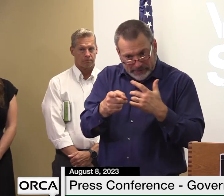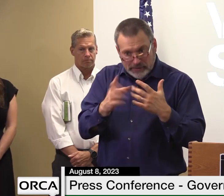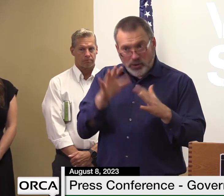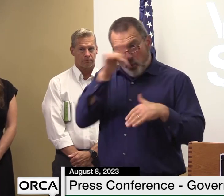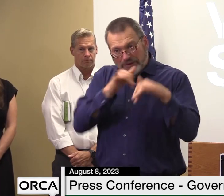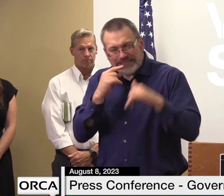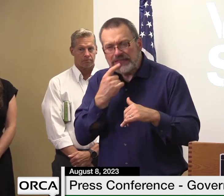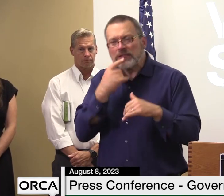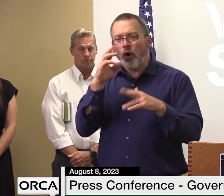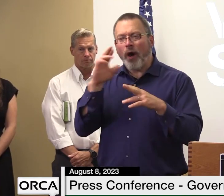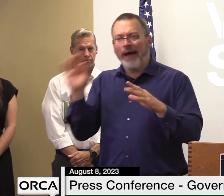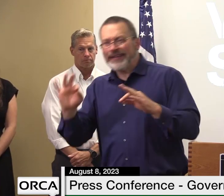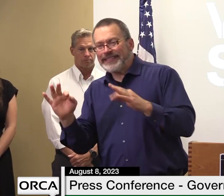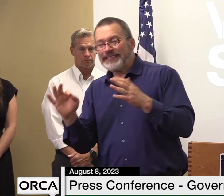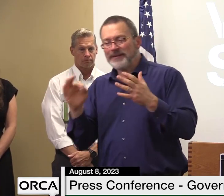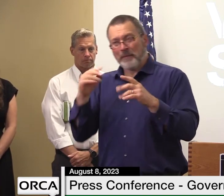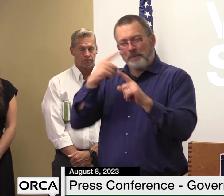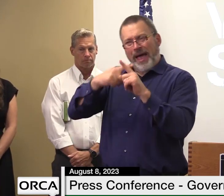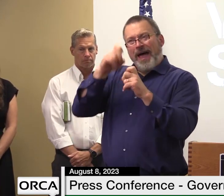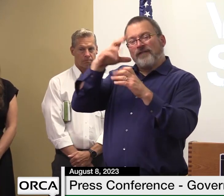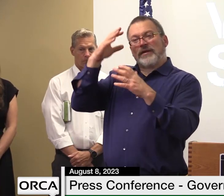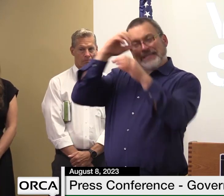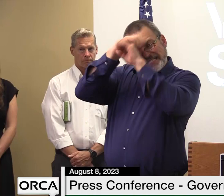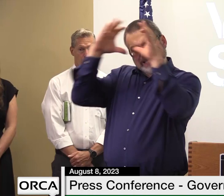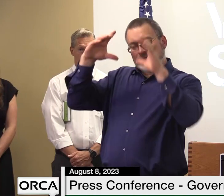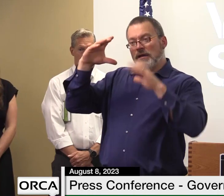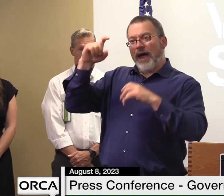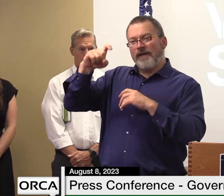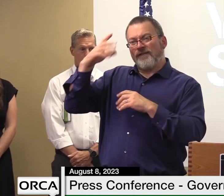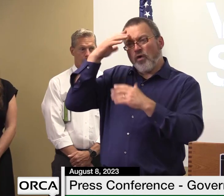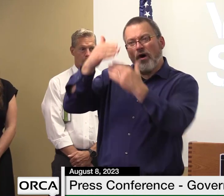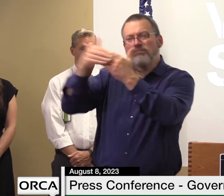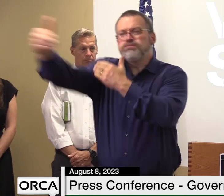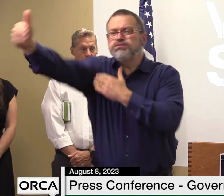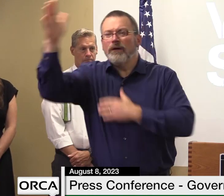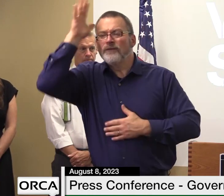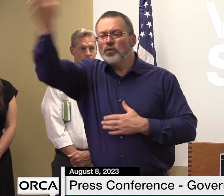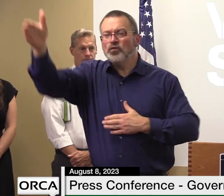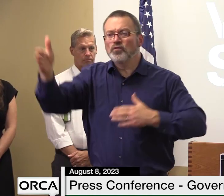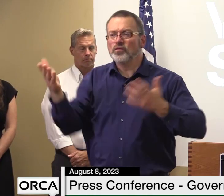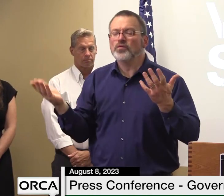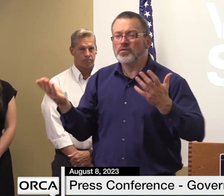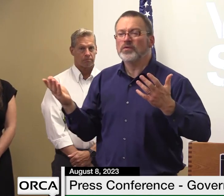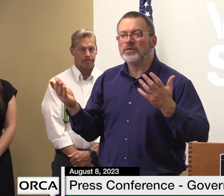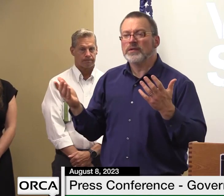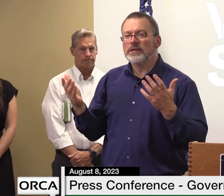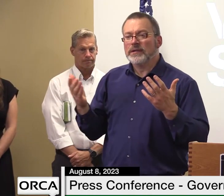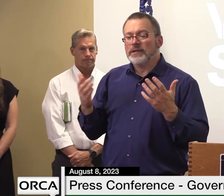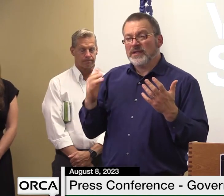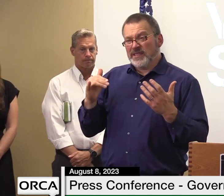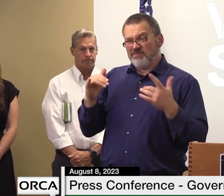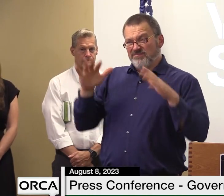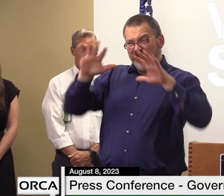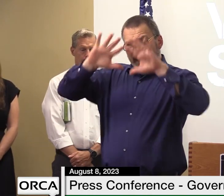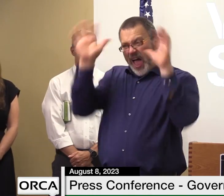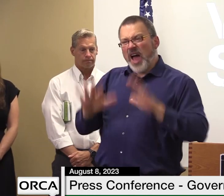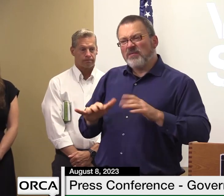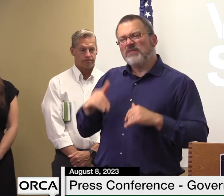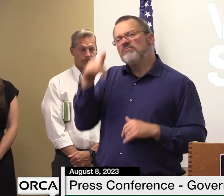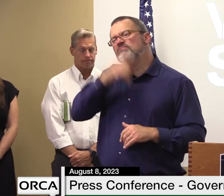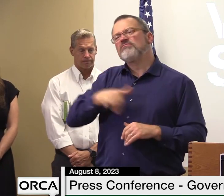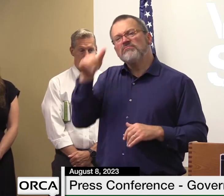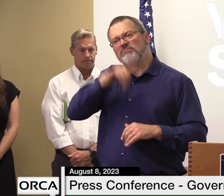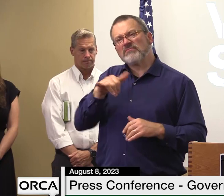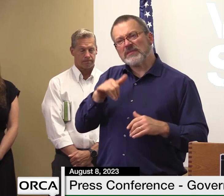do you think those guidelines should change now with this climate reality i think that's something congress will have to uh to anticipate and talk